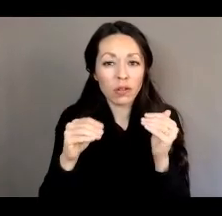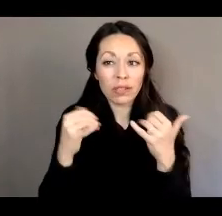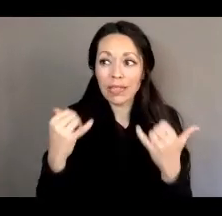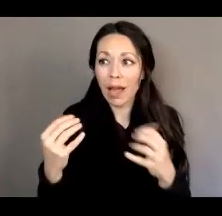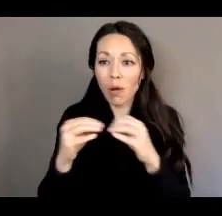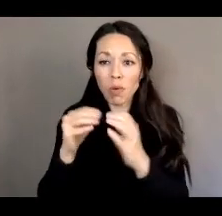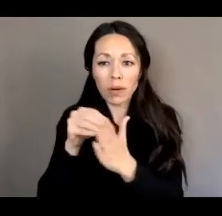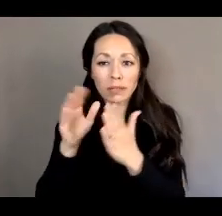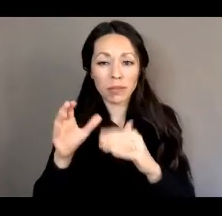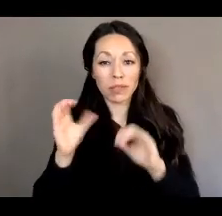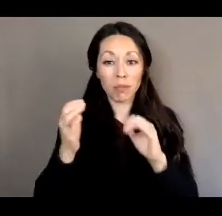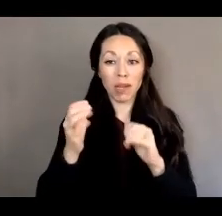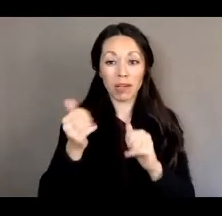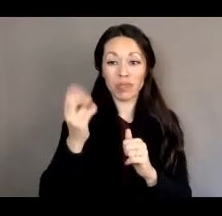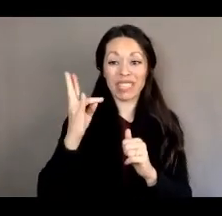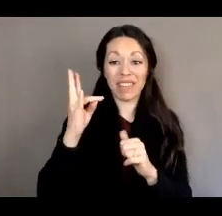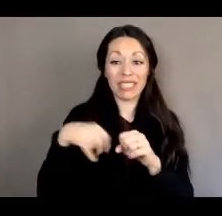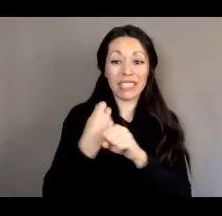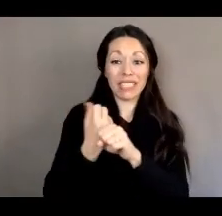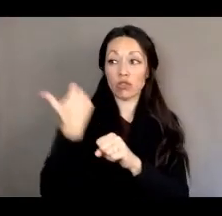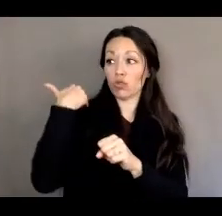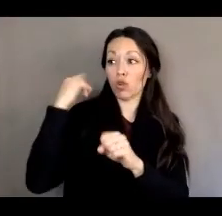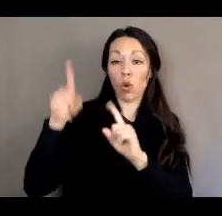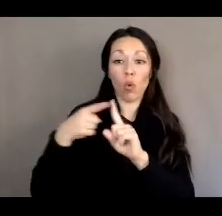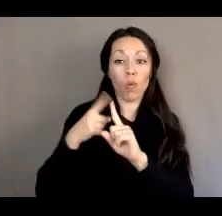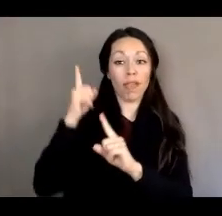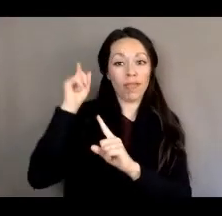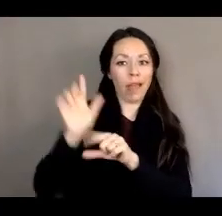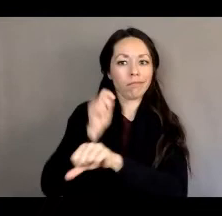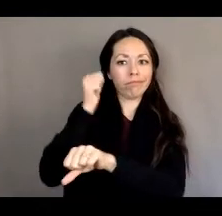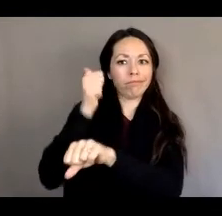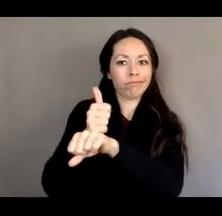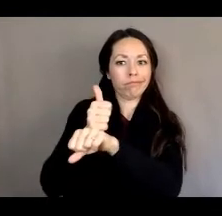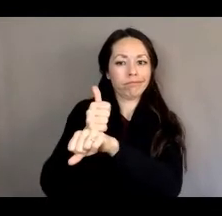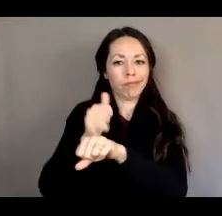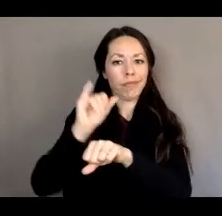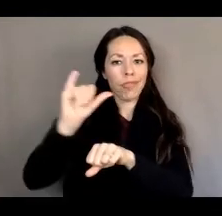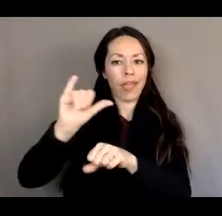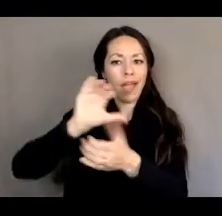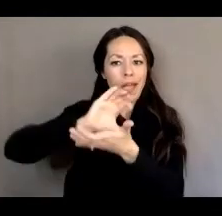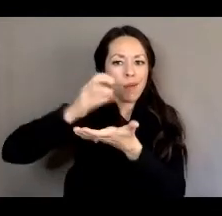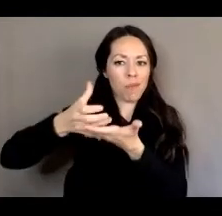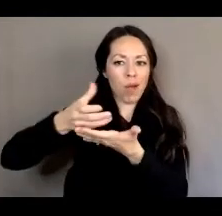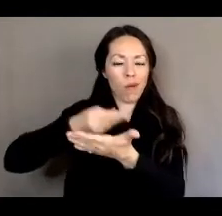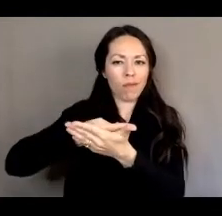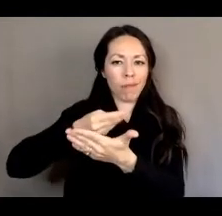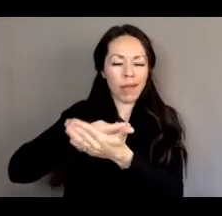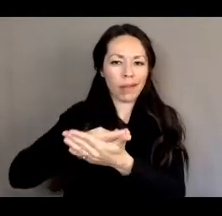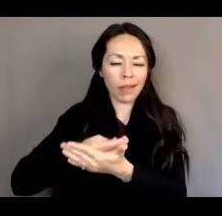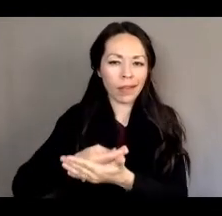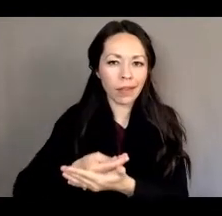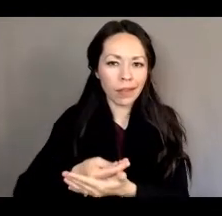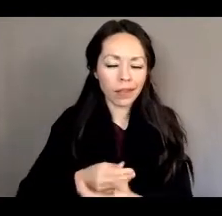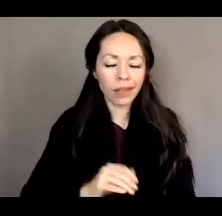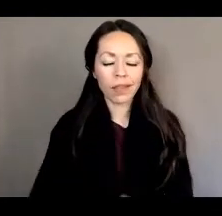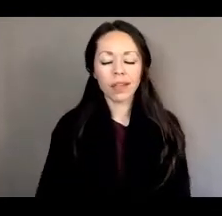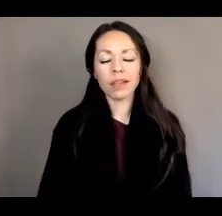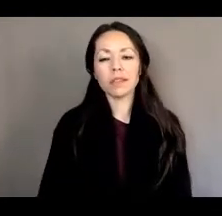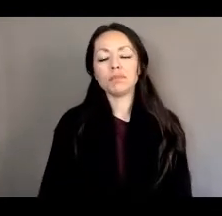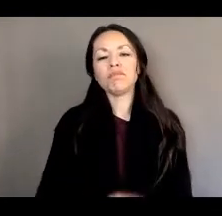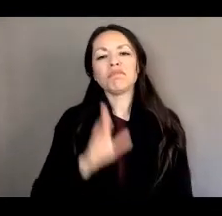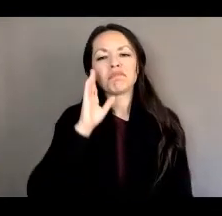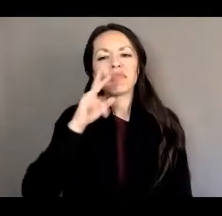last time unemployment, uh, rate was ever established. So to give you a little history